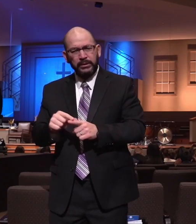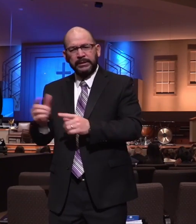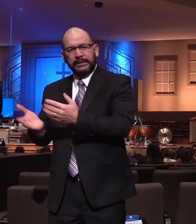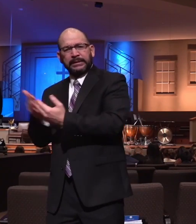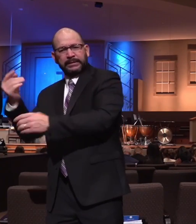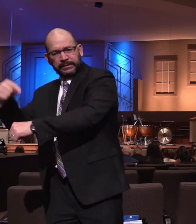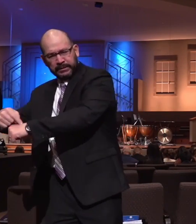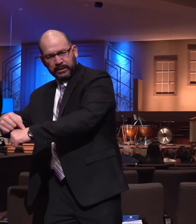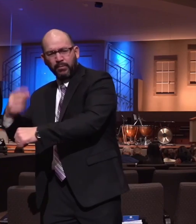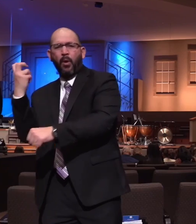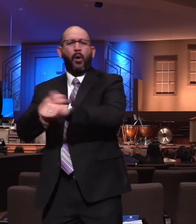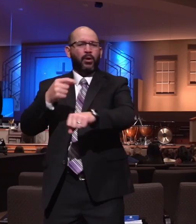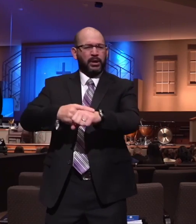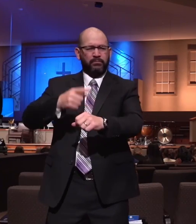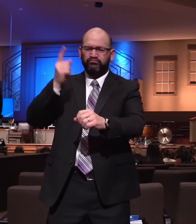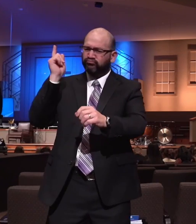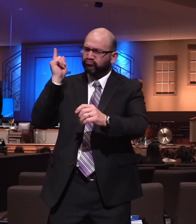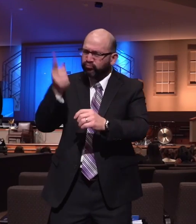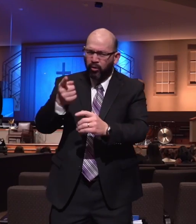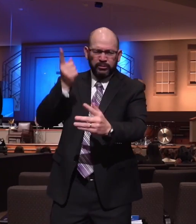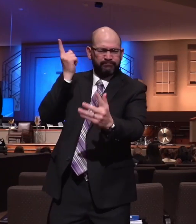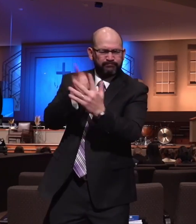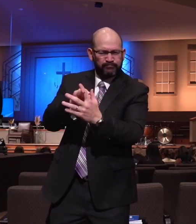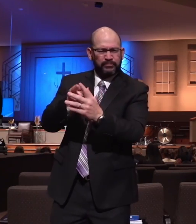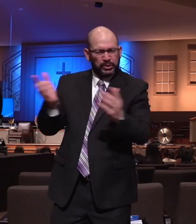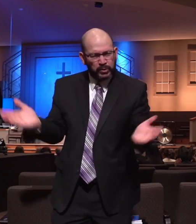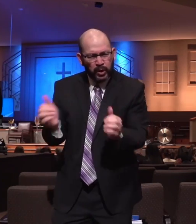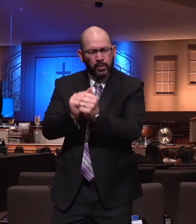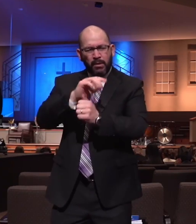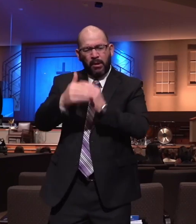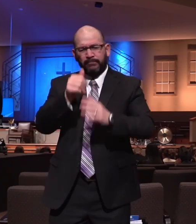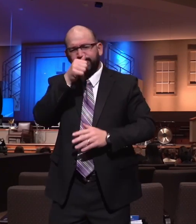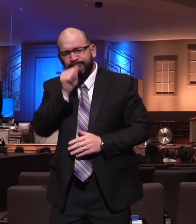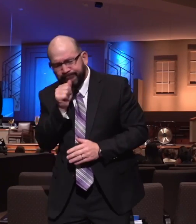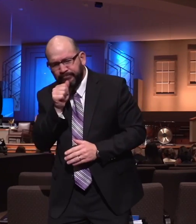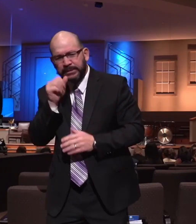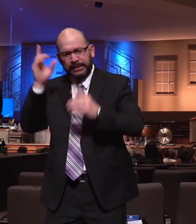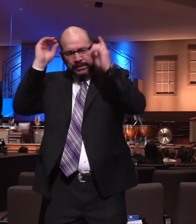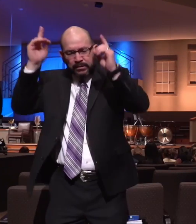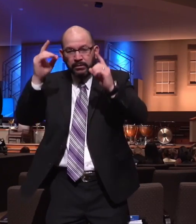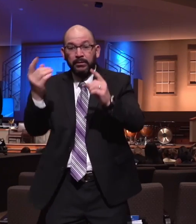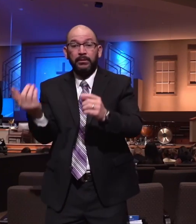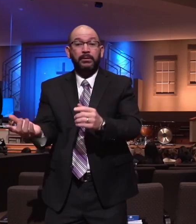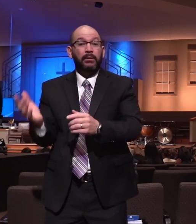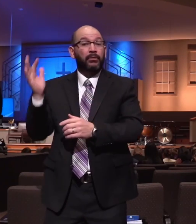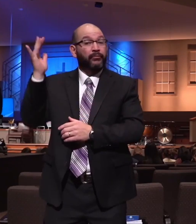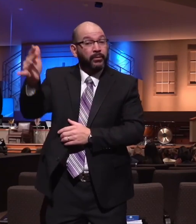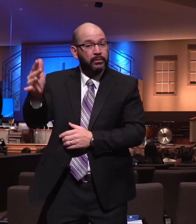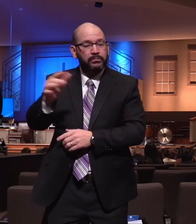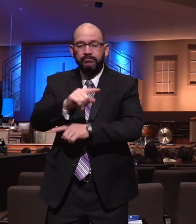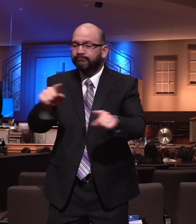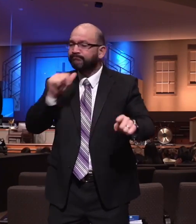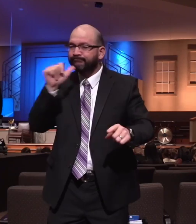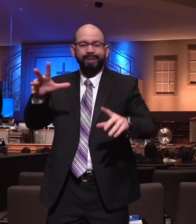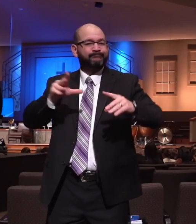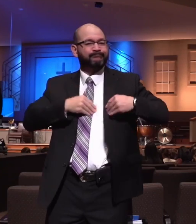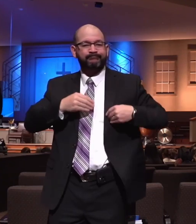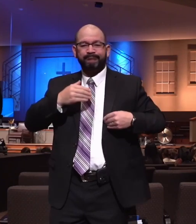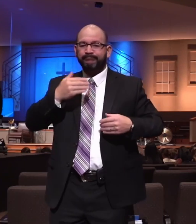out of season, reprove, rebuke, and exhort with all longsuffering and doctrine. For the time will come when they will not endure sound doctrine. That time has come.